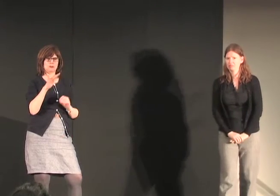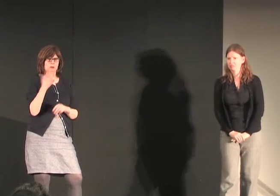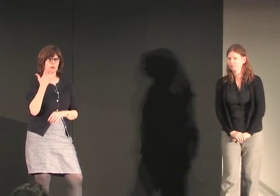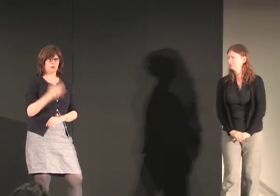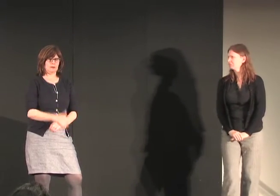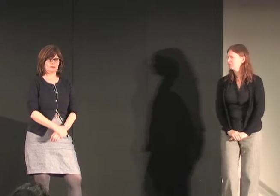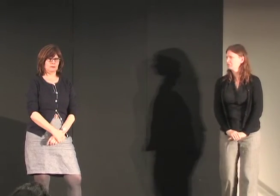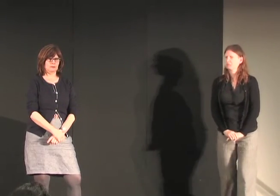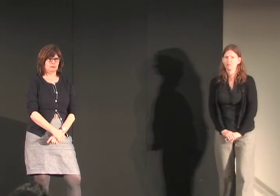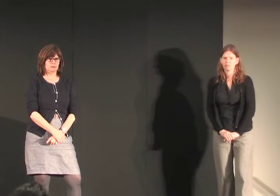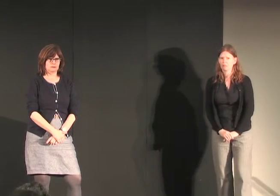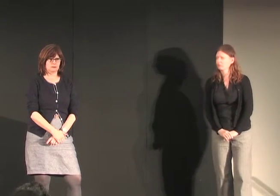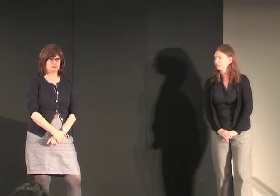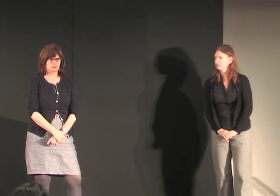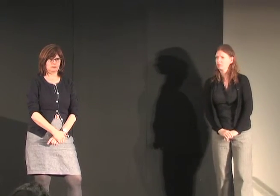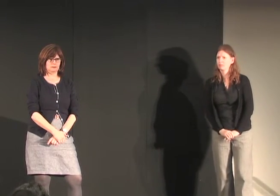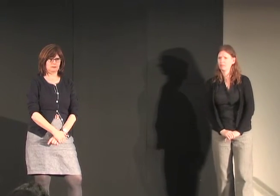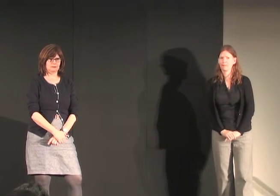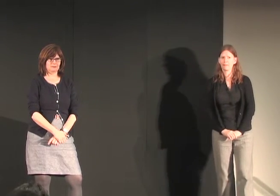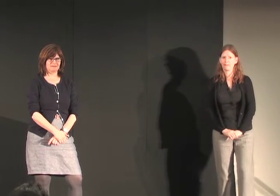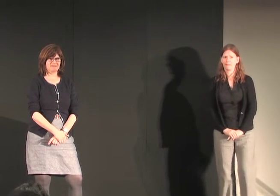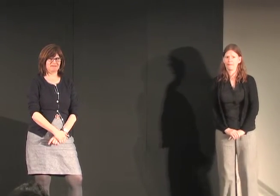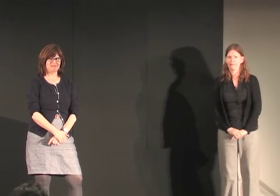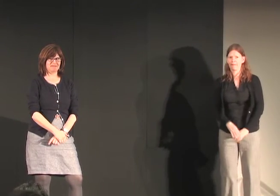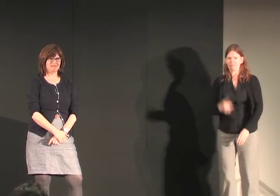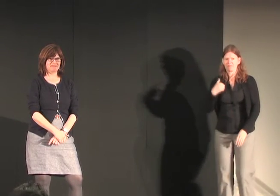that right? so why do you think there would be no finger spelling?